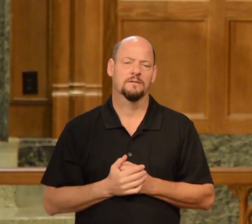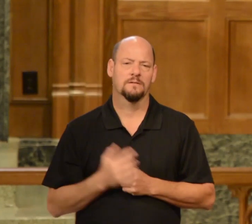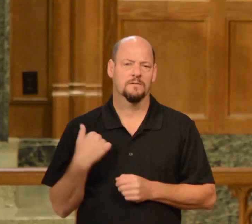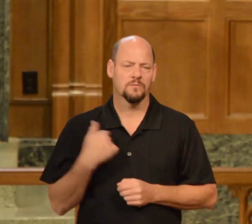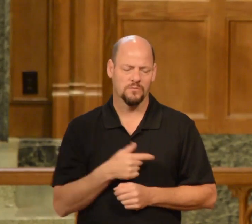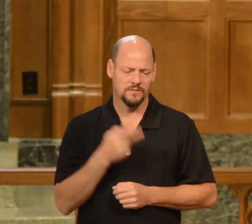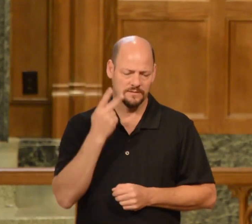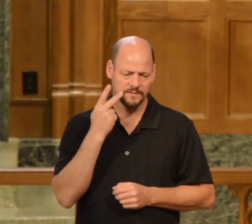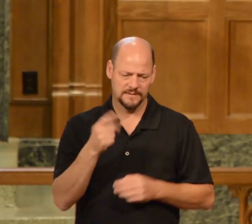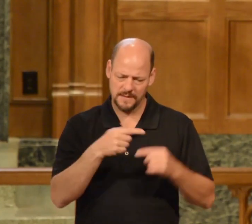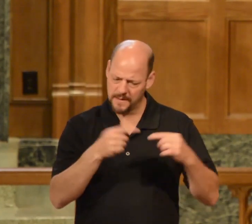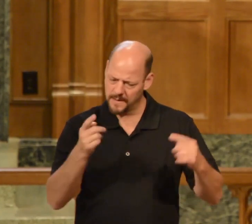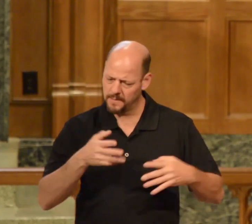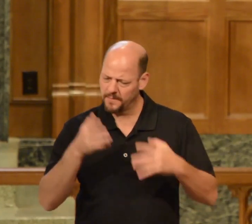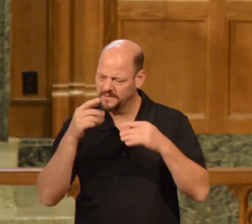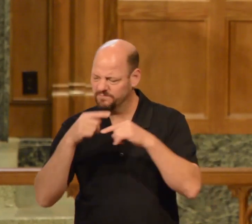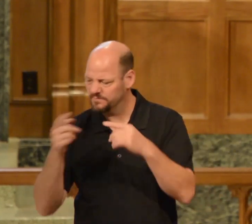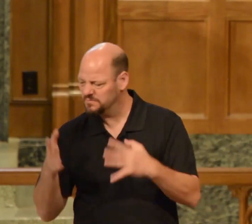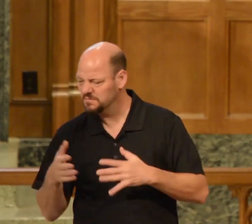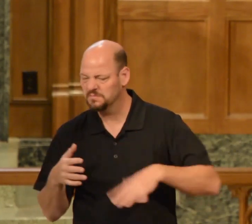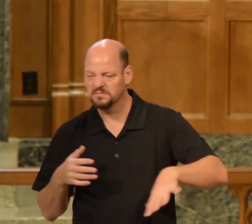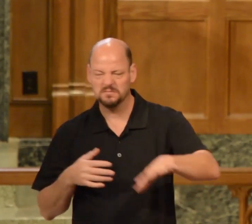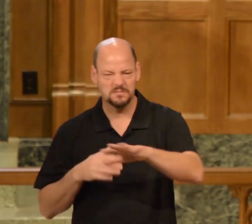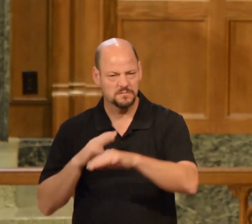we see enemies around every corner